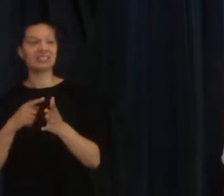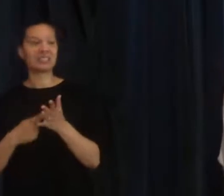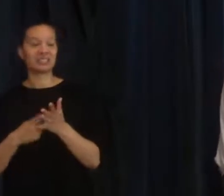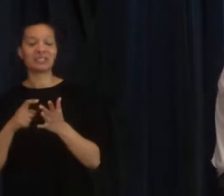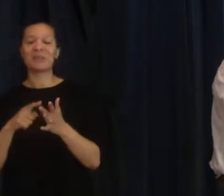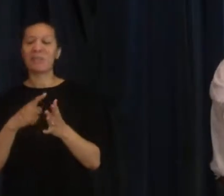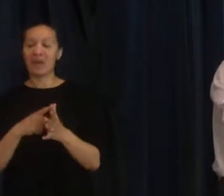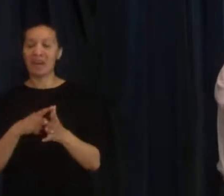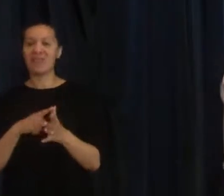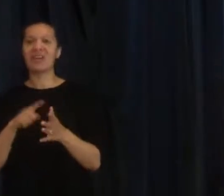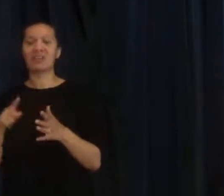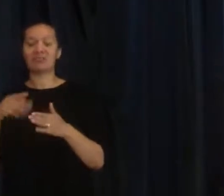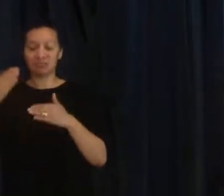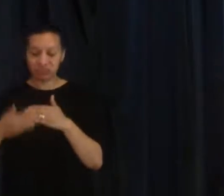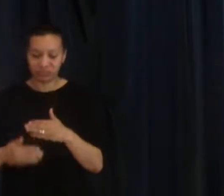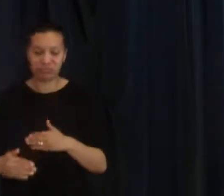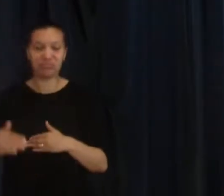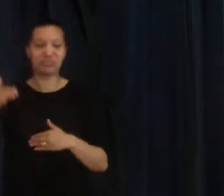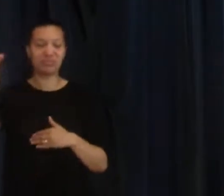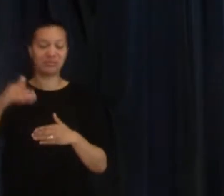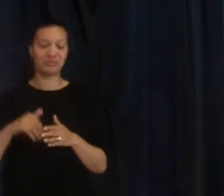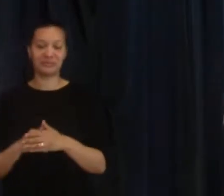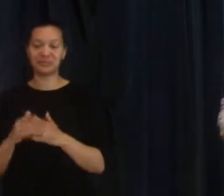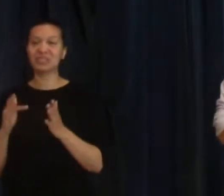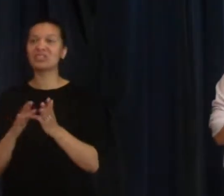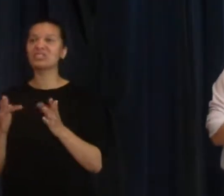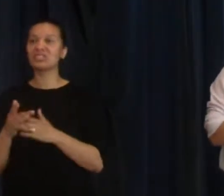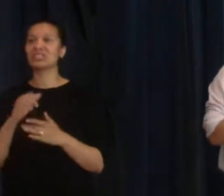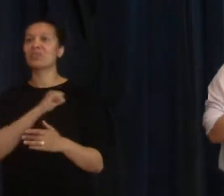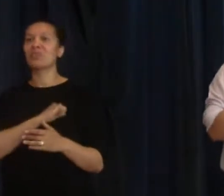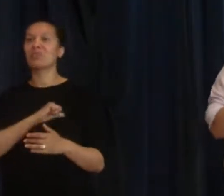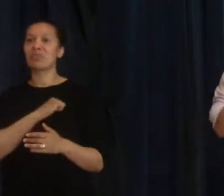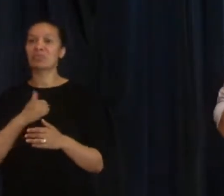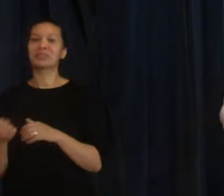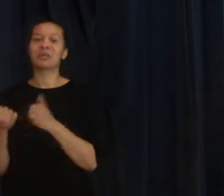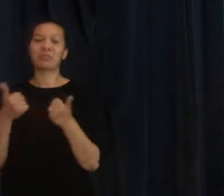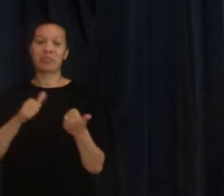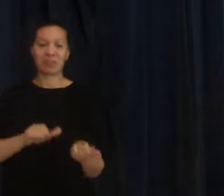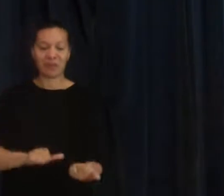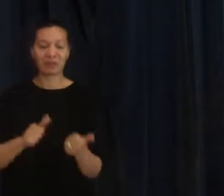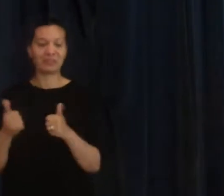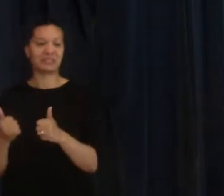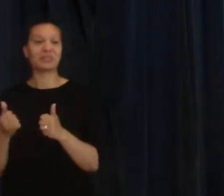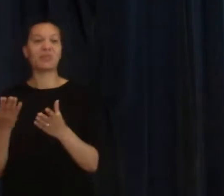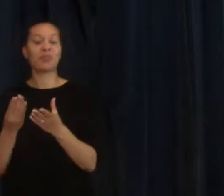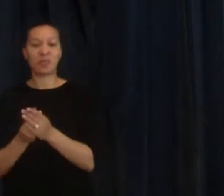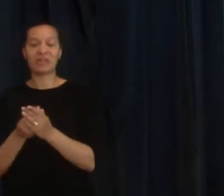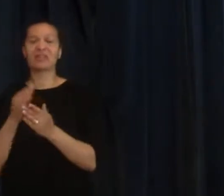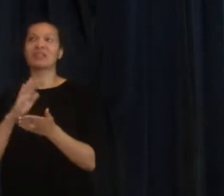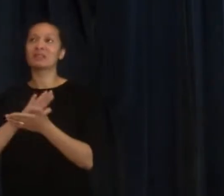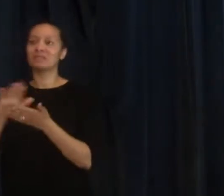So Jesus promises this baptism with the Holy Spirit.